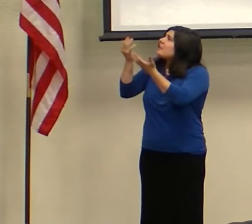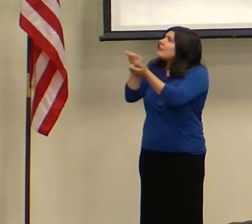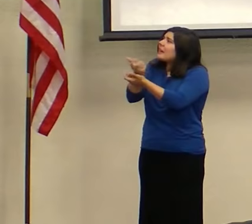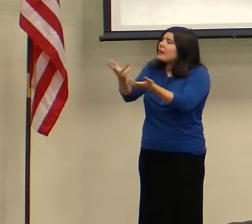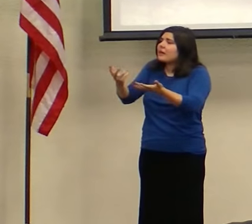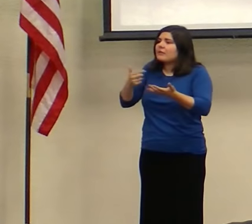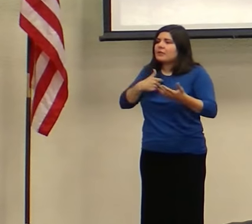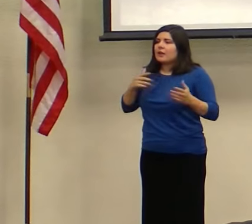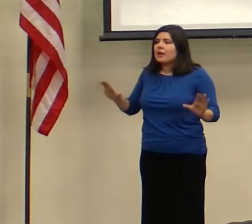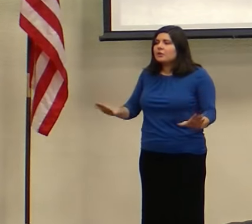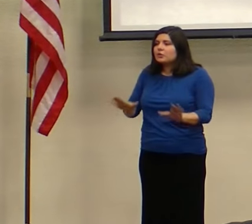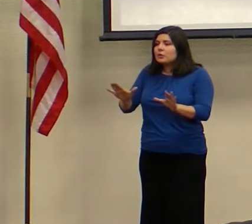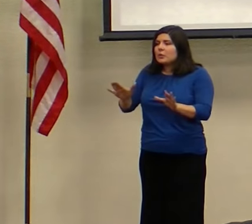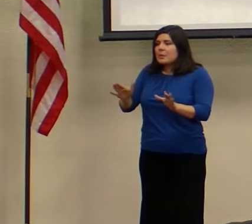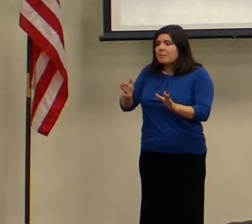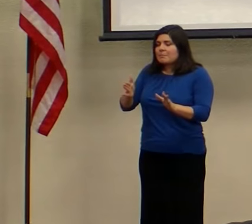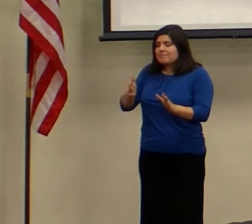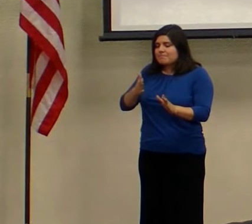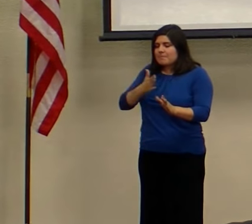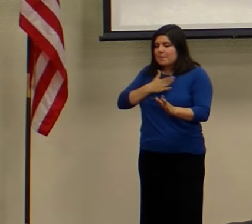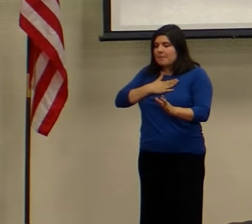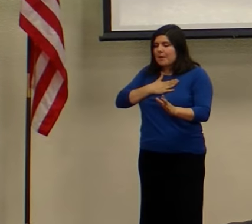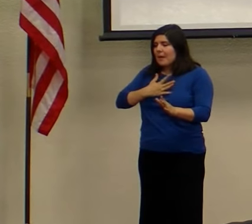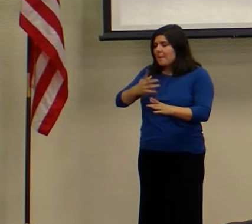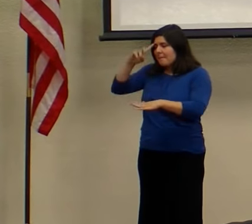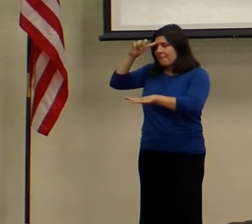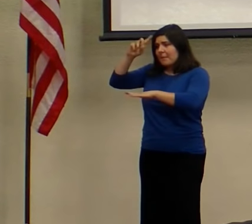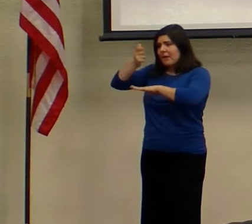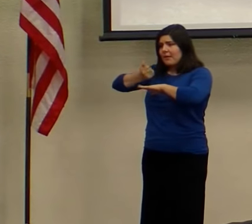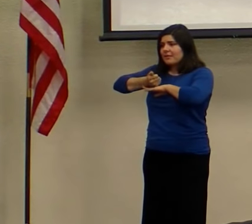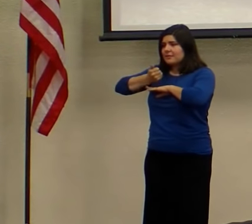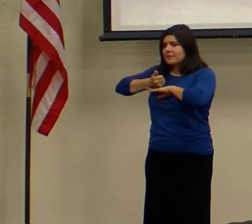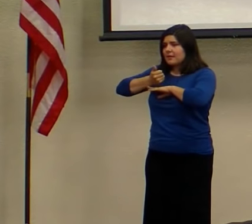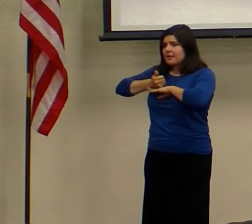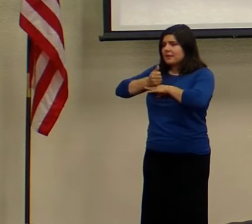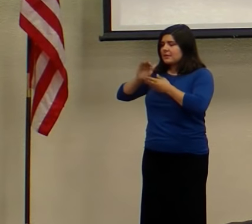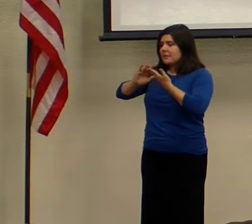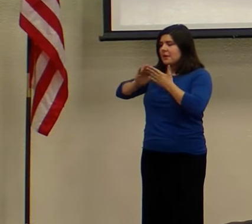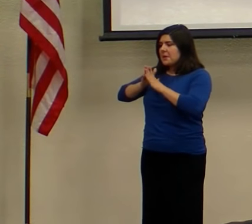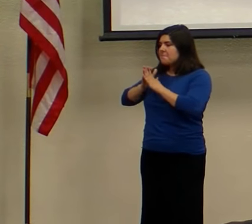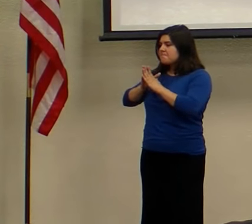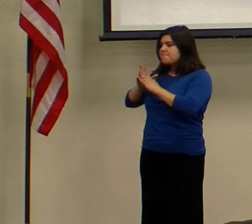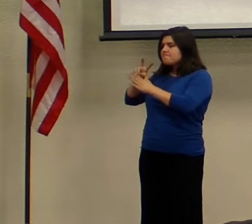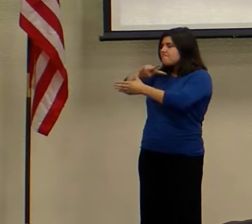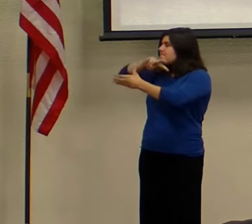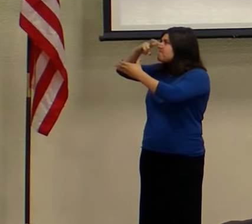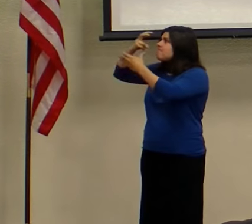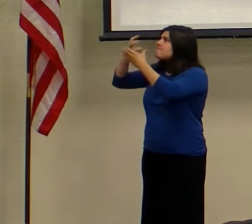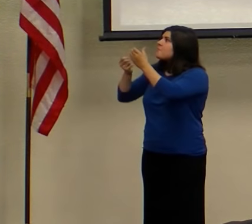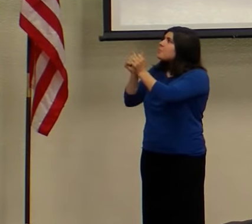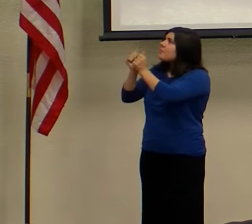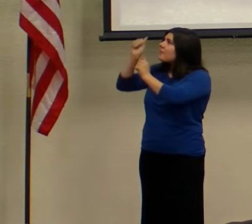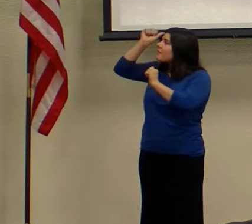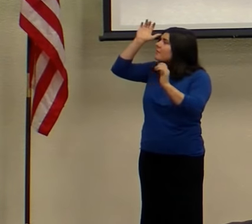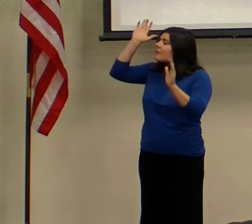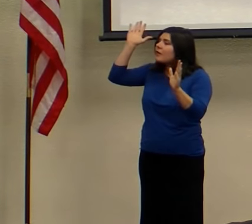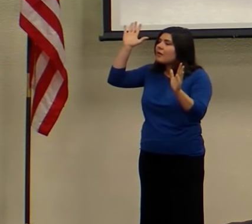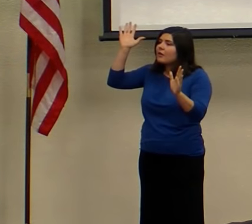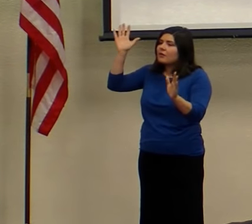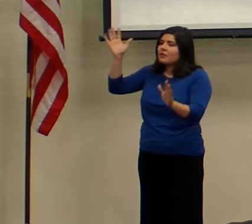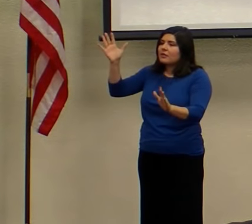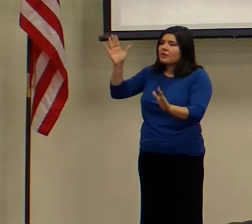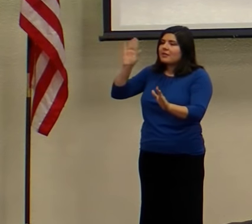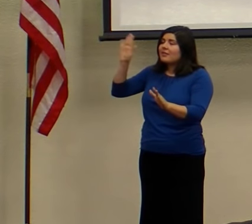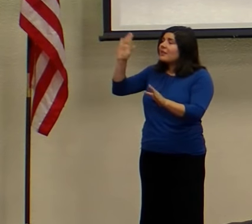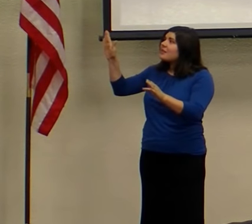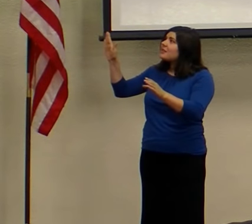I do. My mindset is to be so in tune with my Father, that his